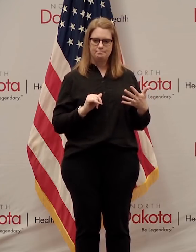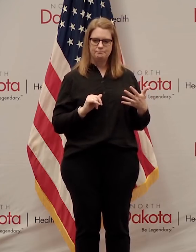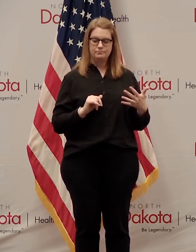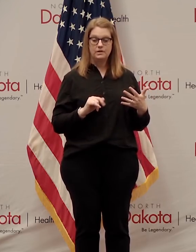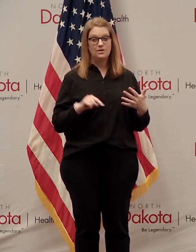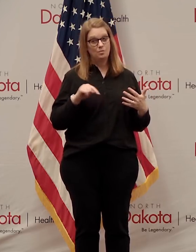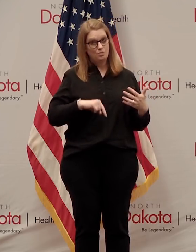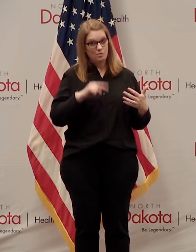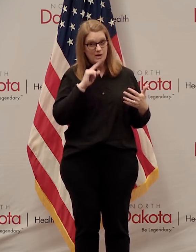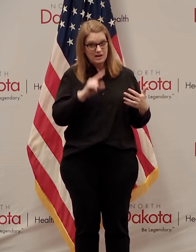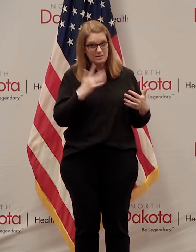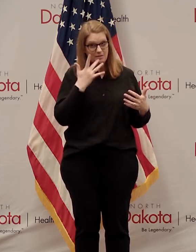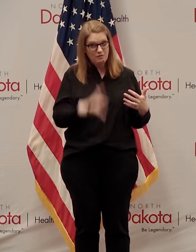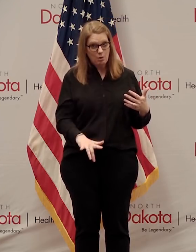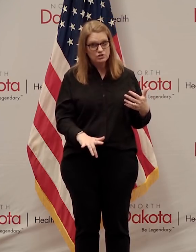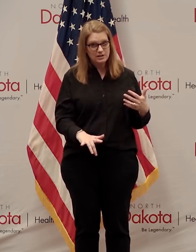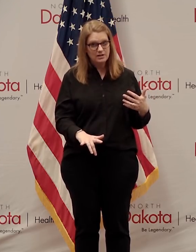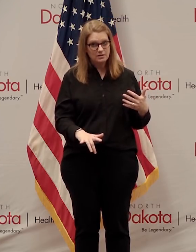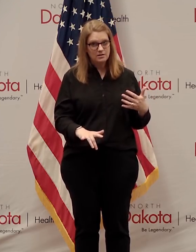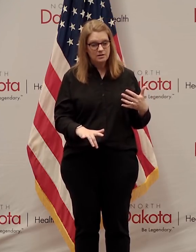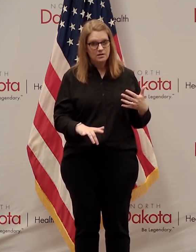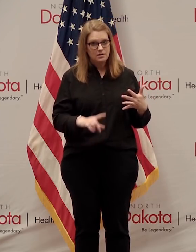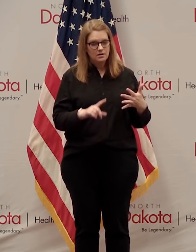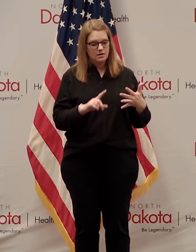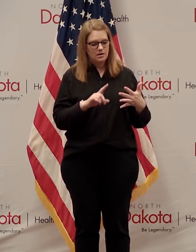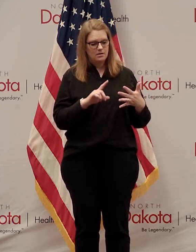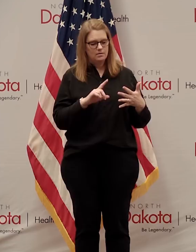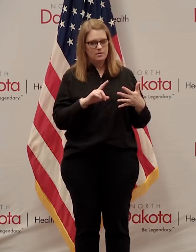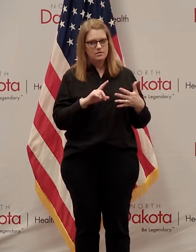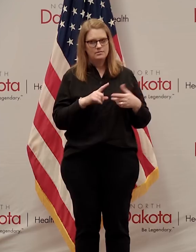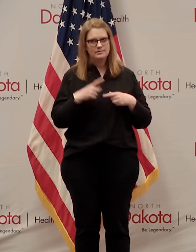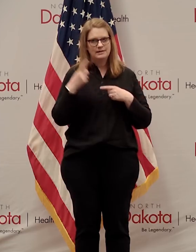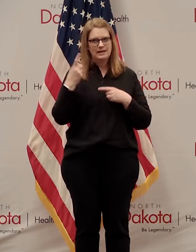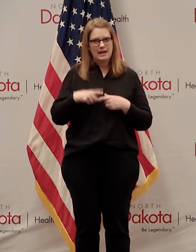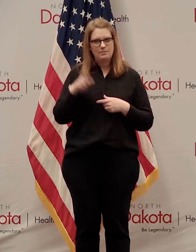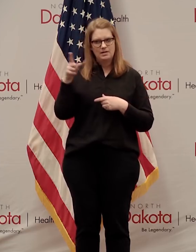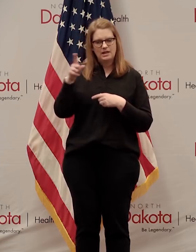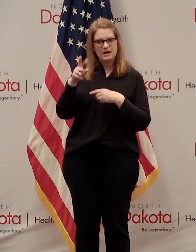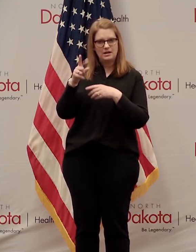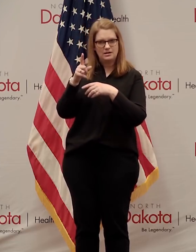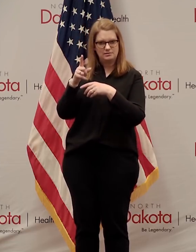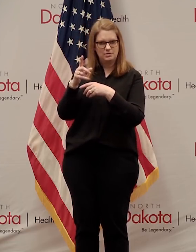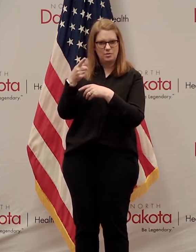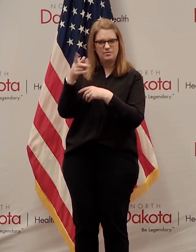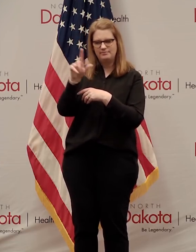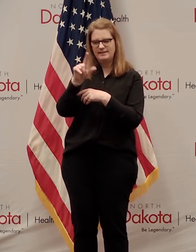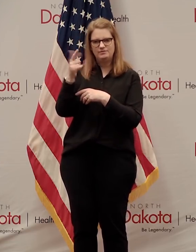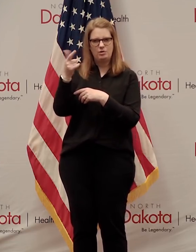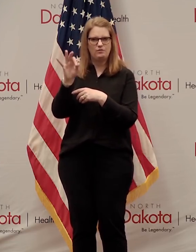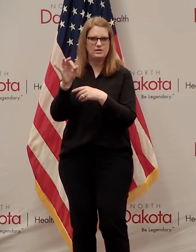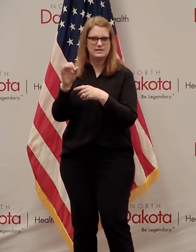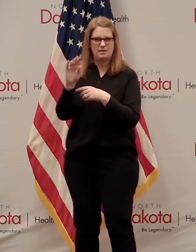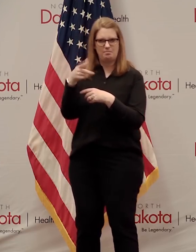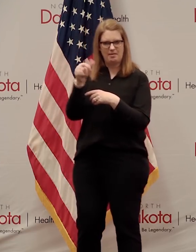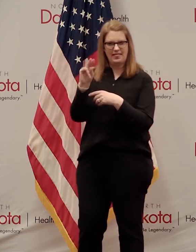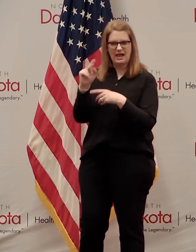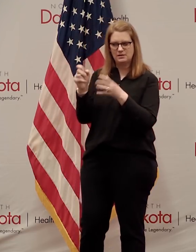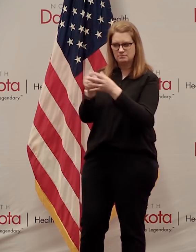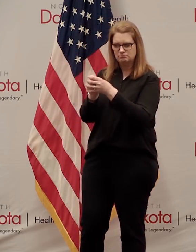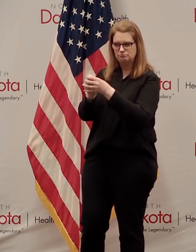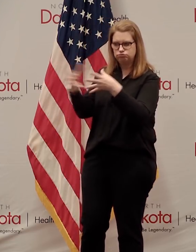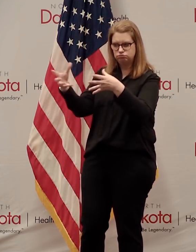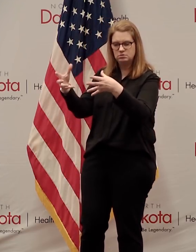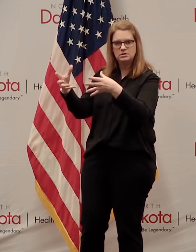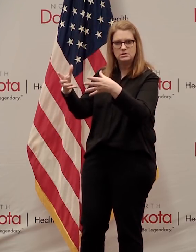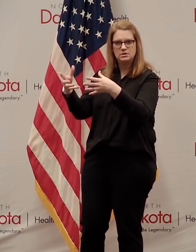fortunate when we have had one outbreak at a commercial plant, we've been able to get that large scale